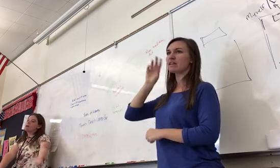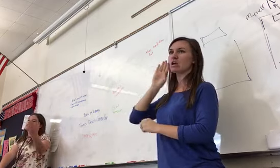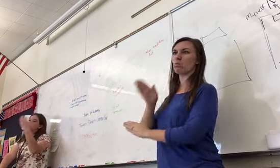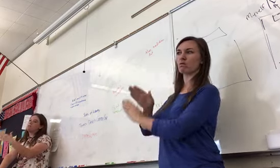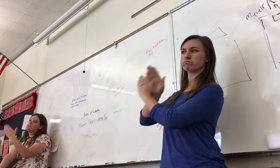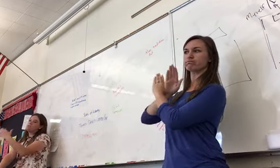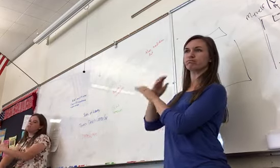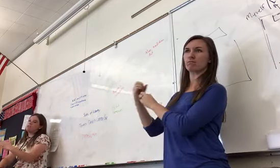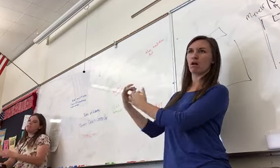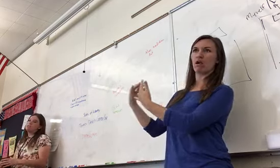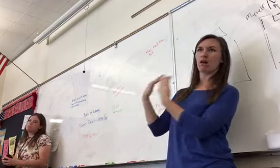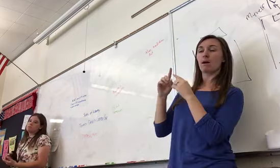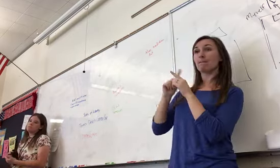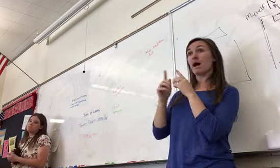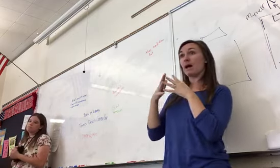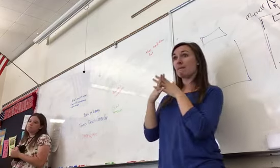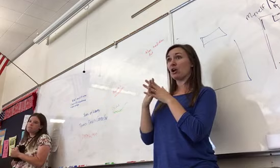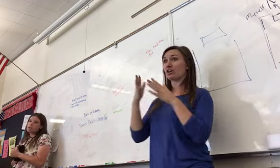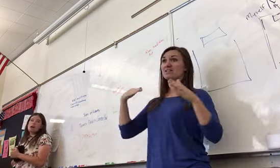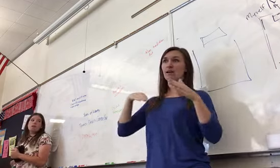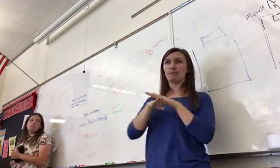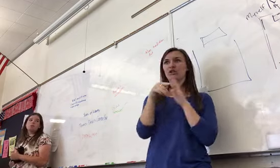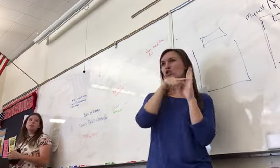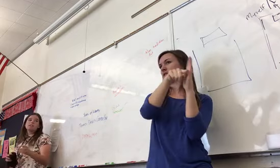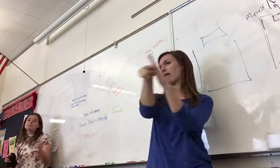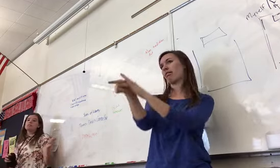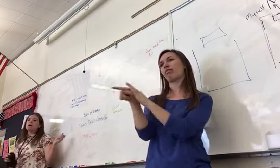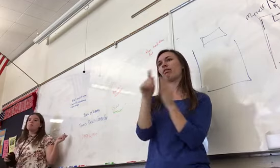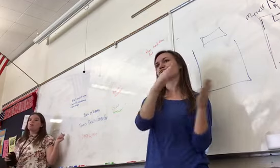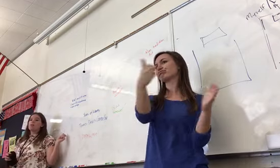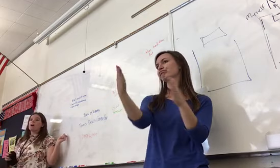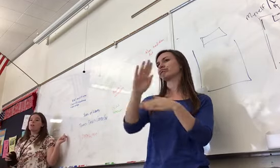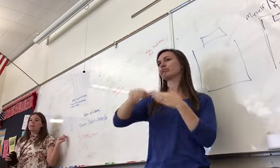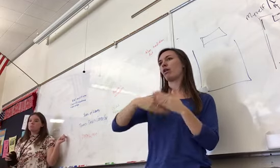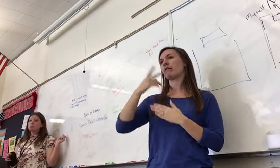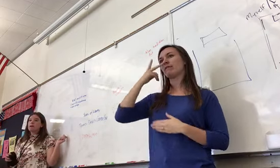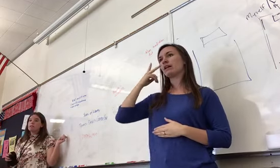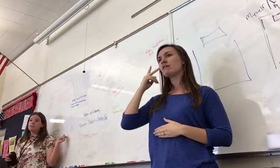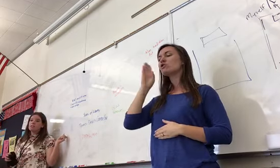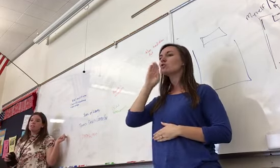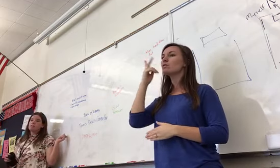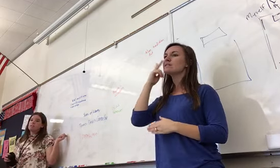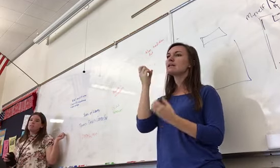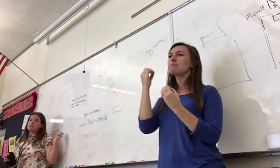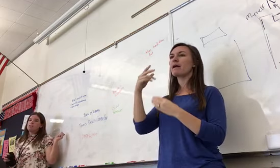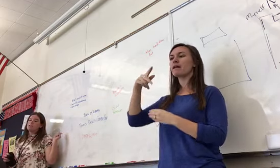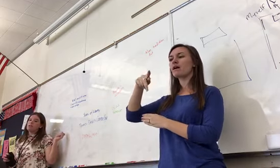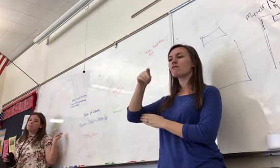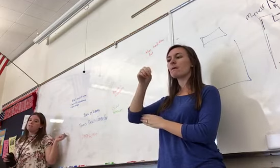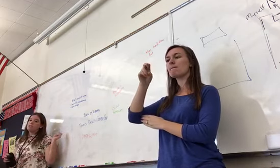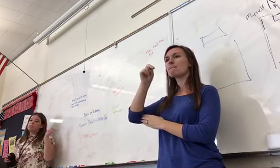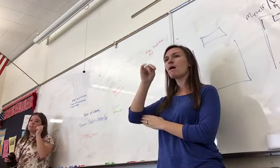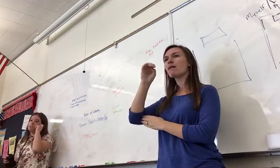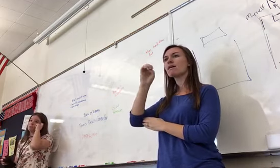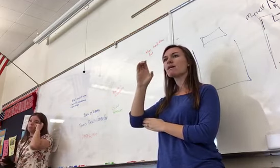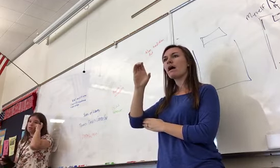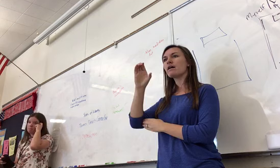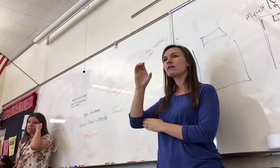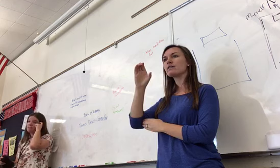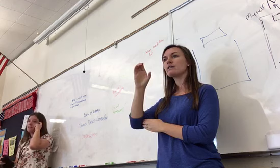Americans come in and kill the Natives. You're going to see a lot more Pontiac's Rebellion than you're going to see King Phillips War. In